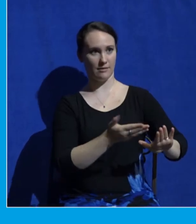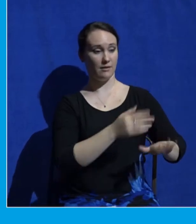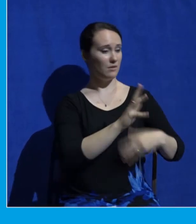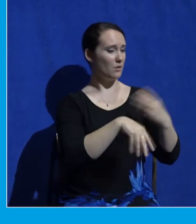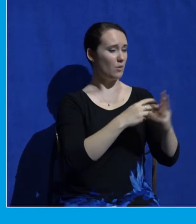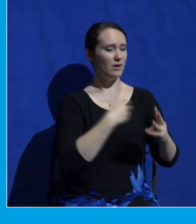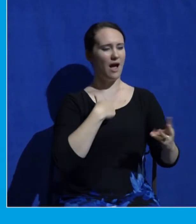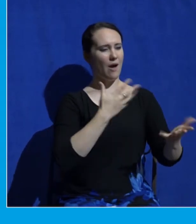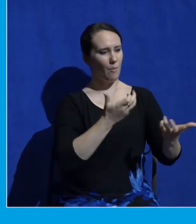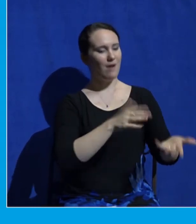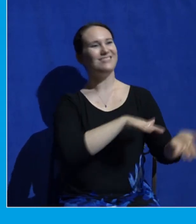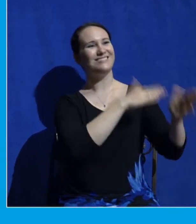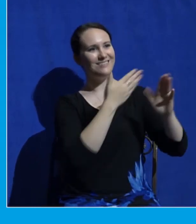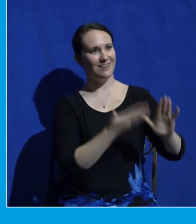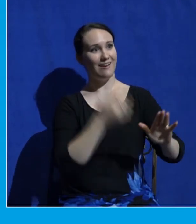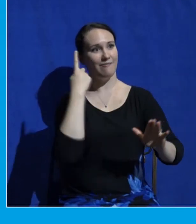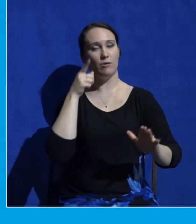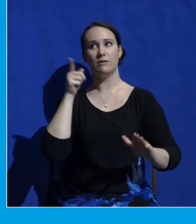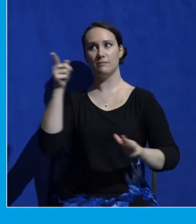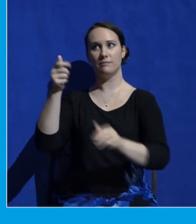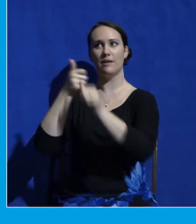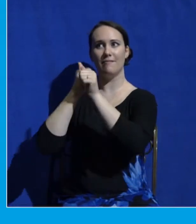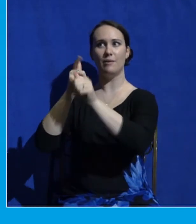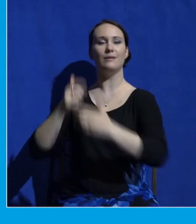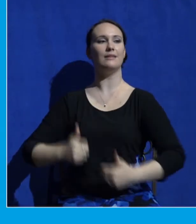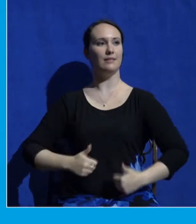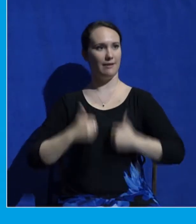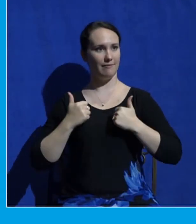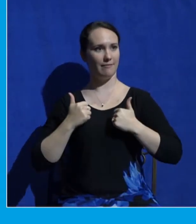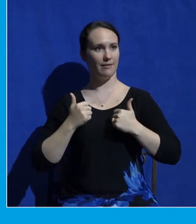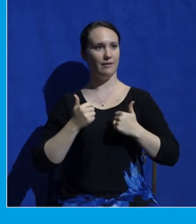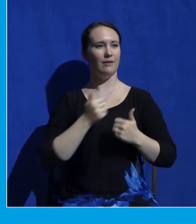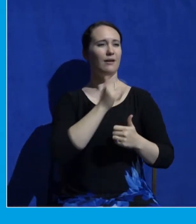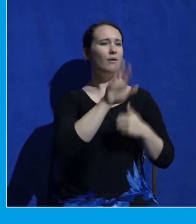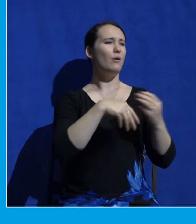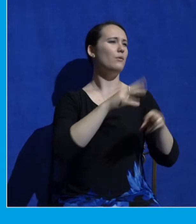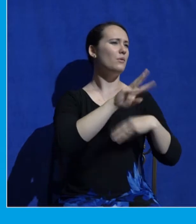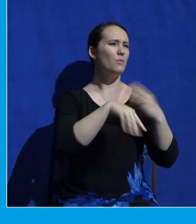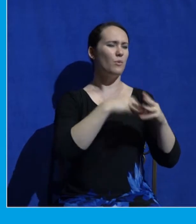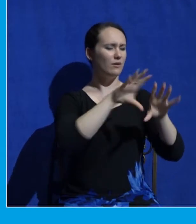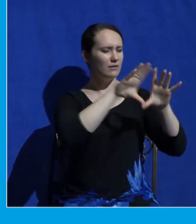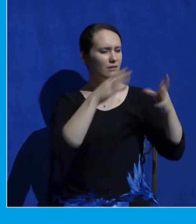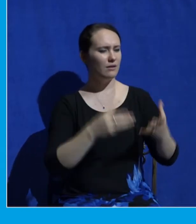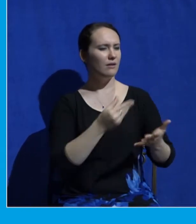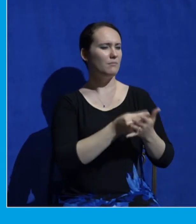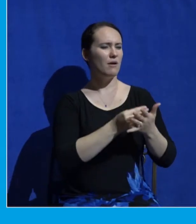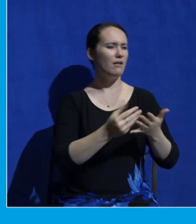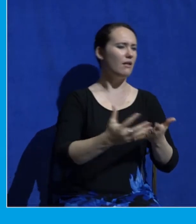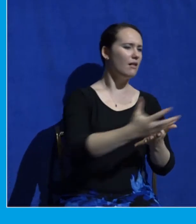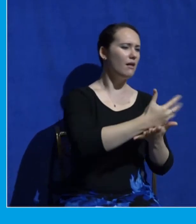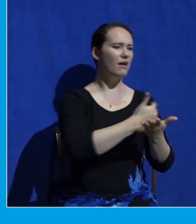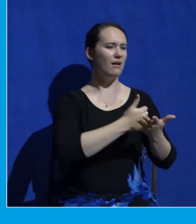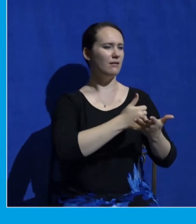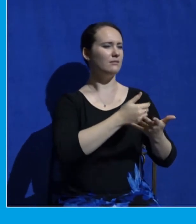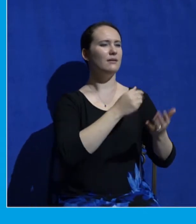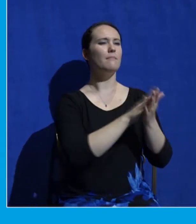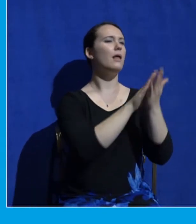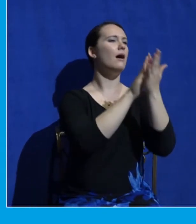you renounce worldly prosperity and worldly applause. And that kind of message can seem hard. Like,